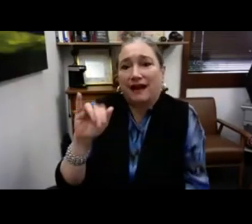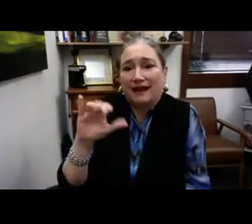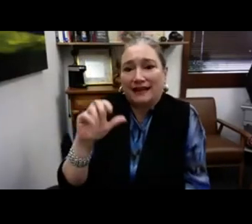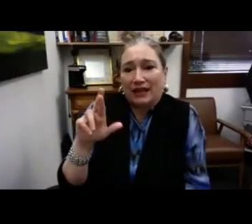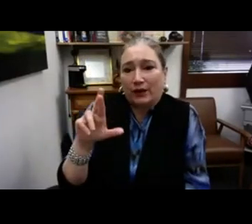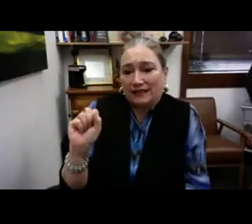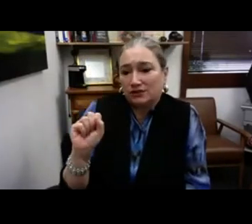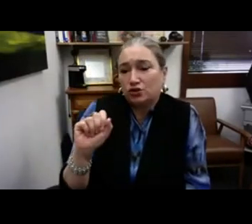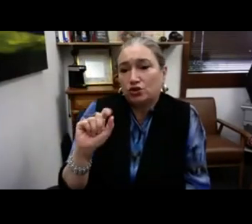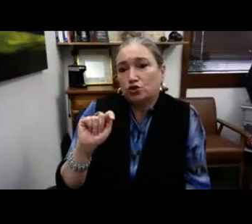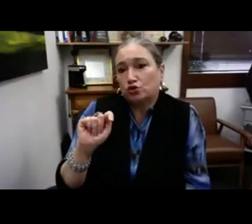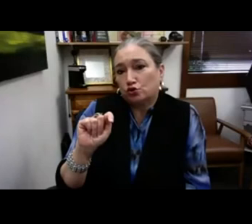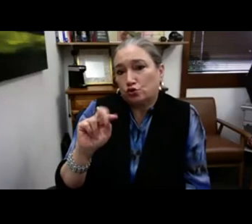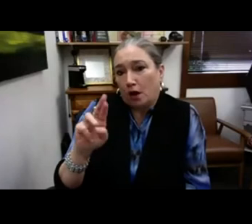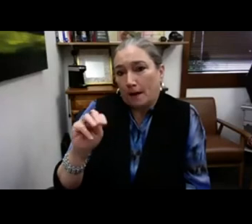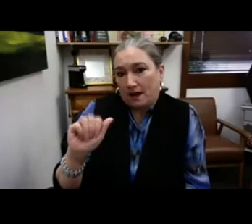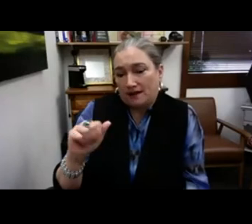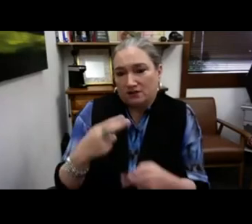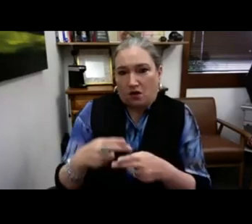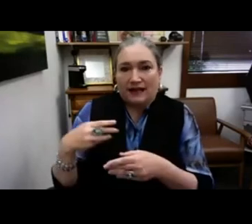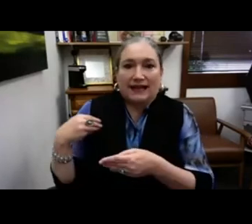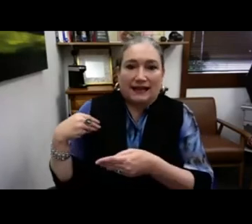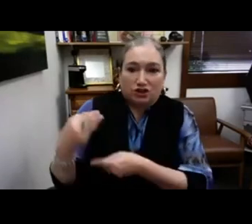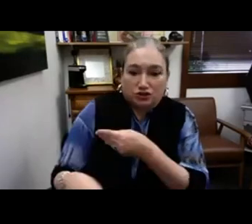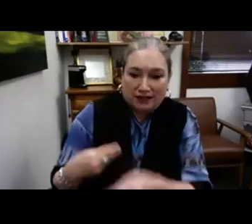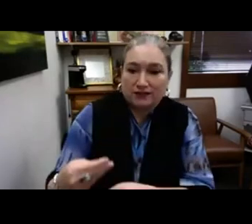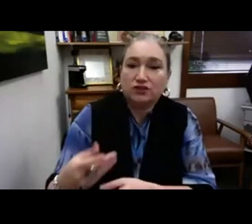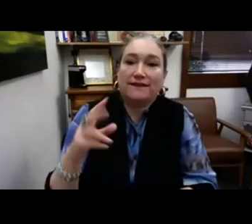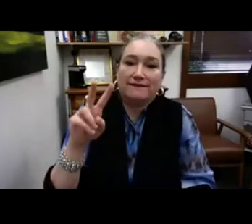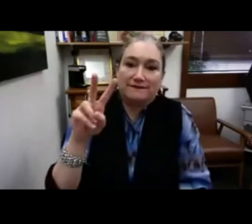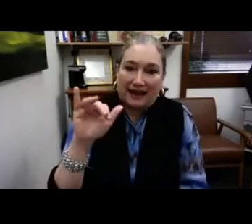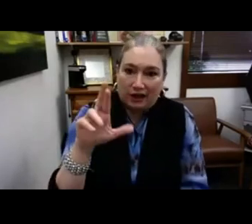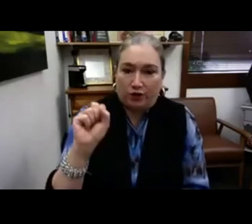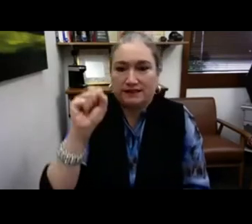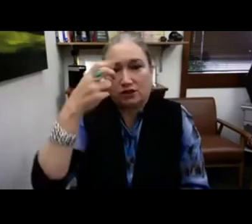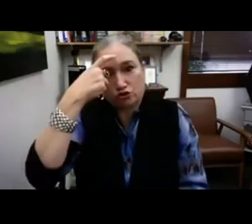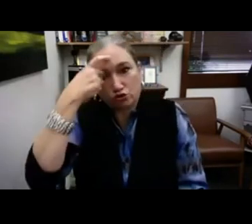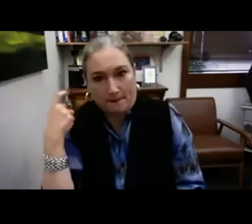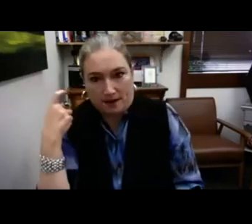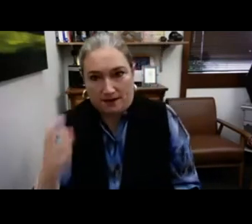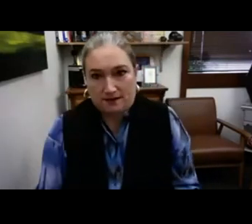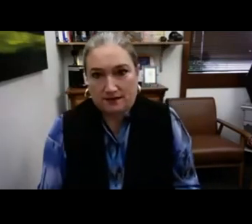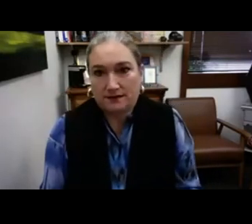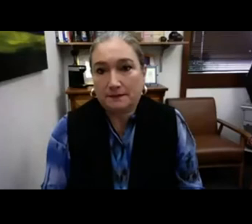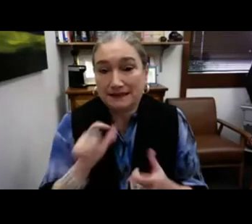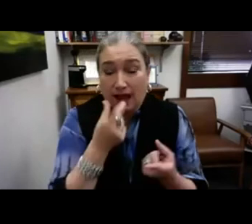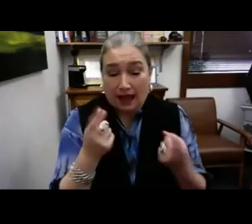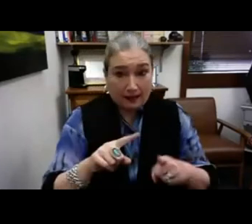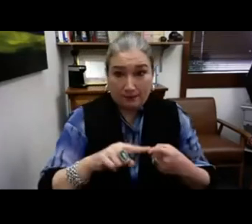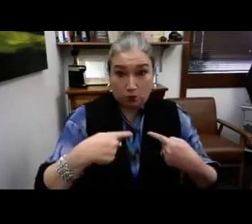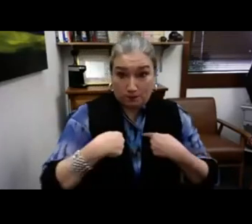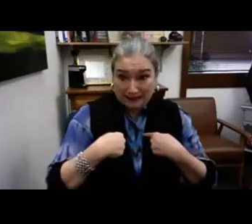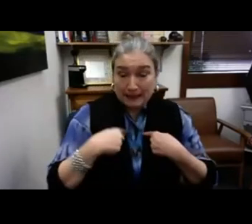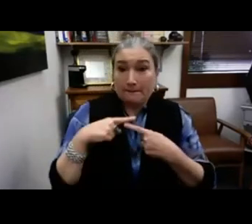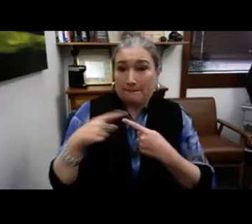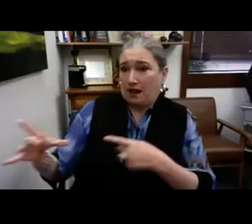that end up being vicarious trauma, which we call it intergenerational trauma. So this one specifically